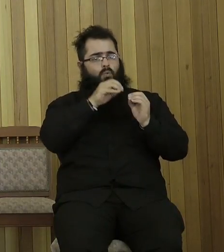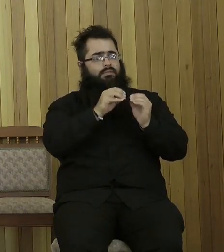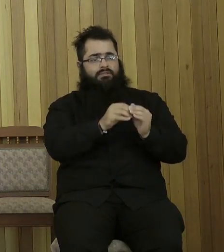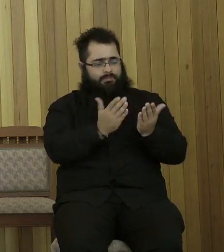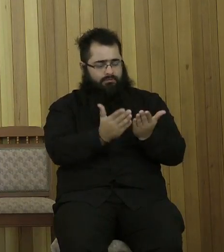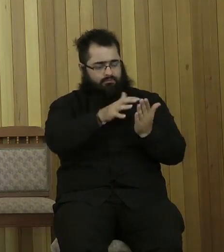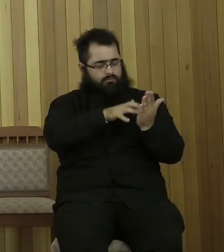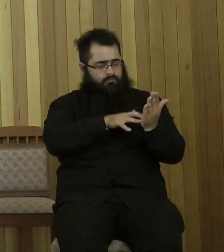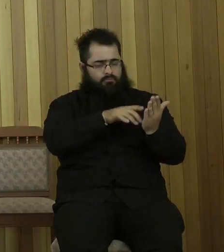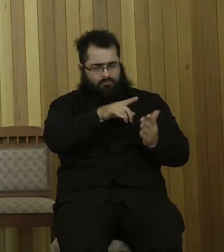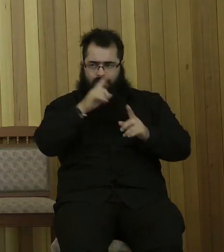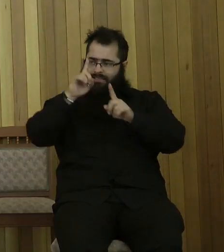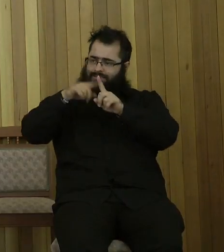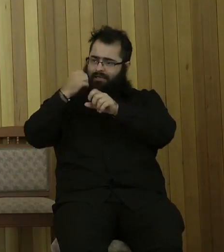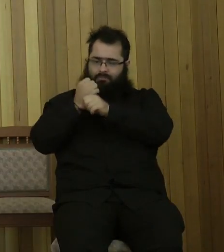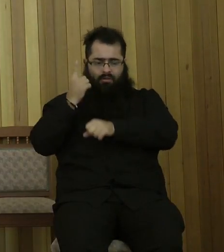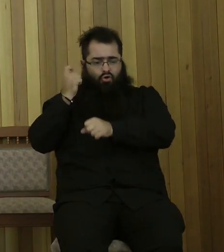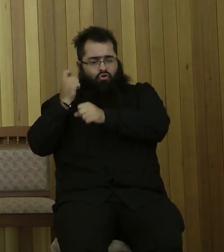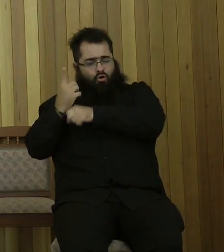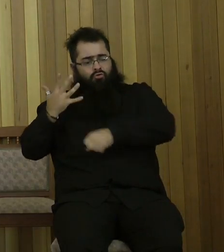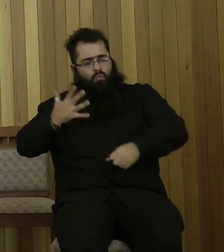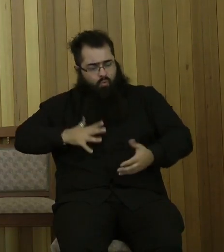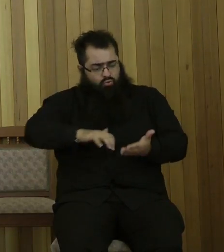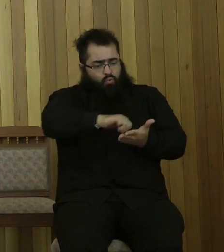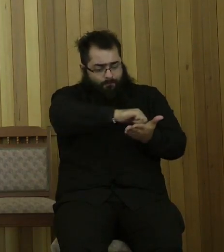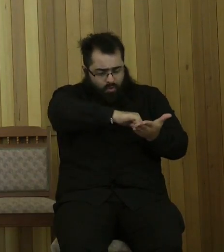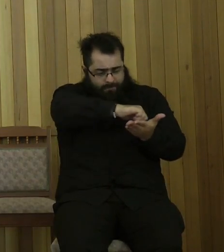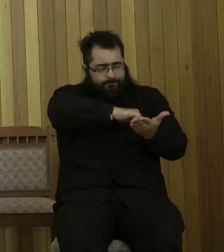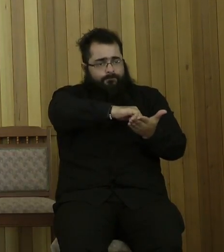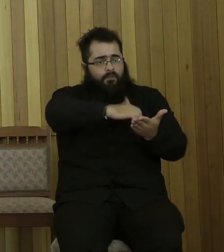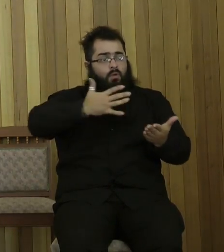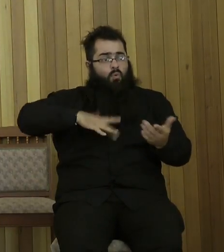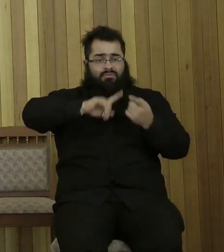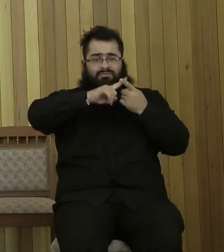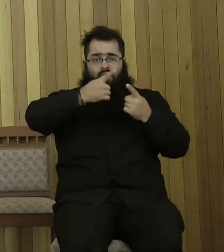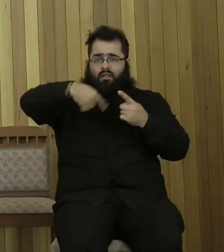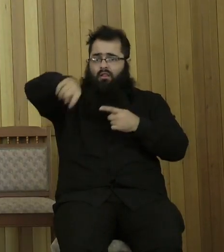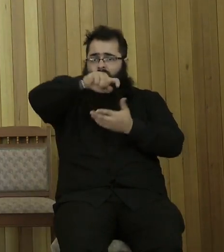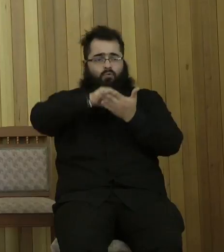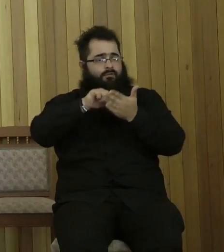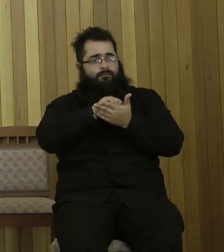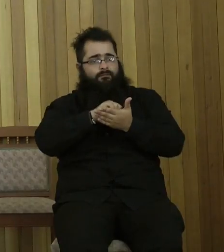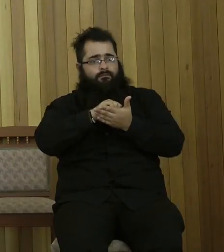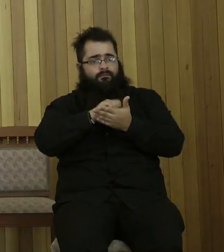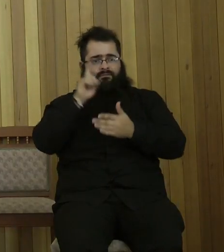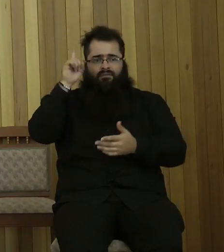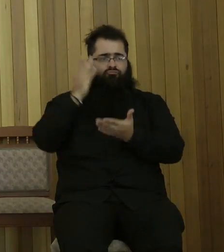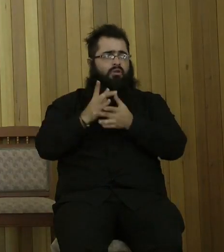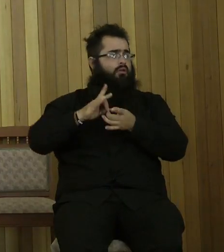his longing to be our redeemer. God is not a distant, detached, uninterested person,